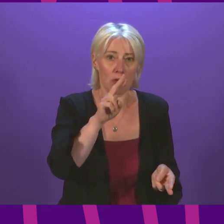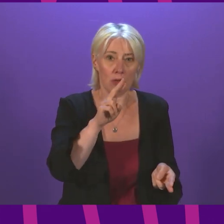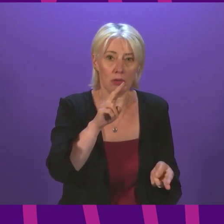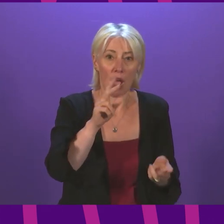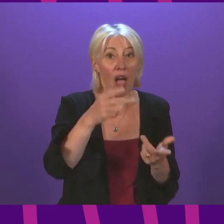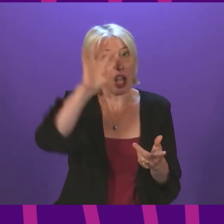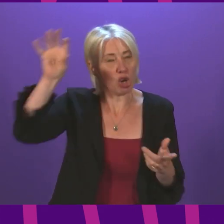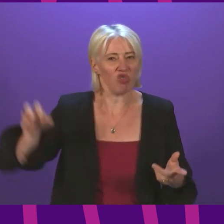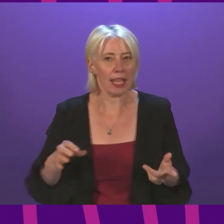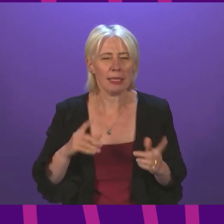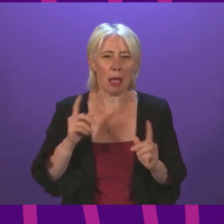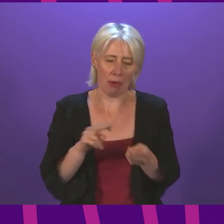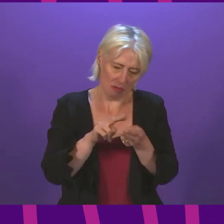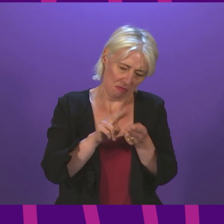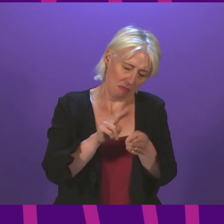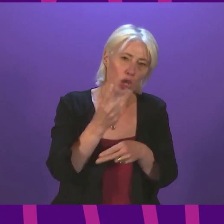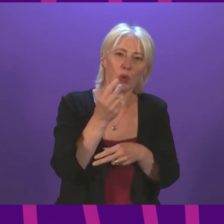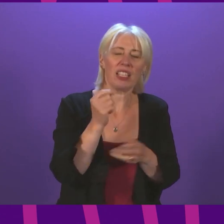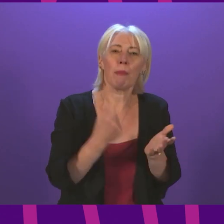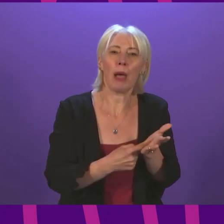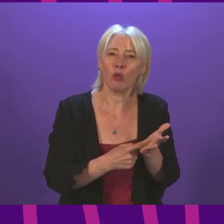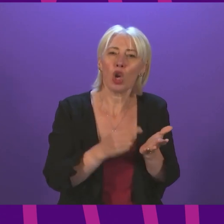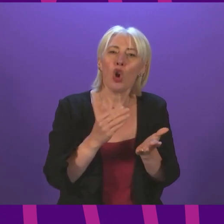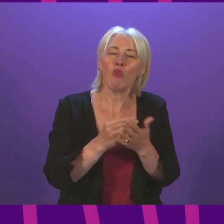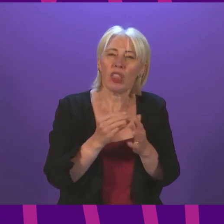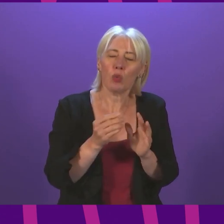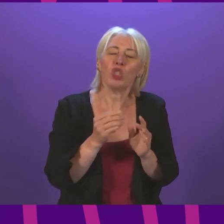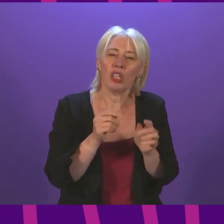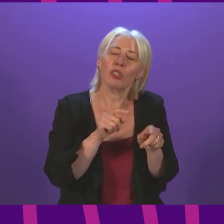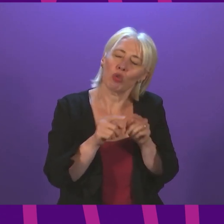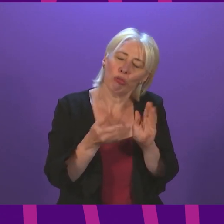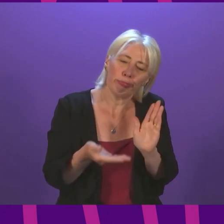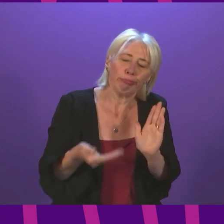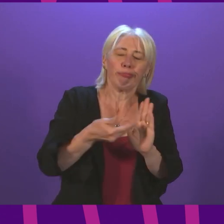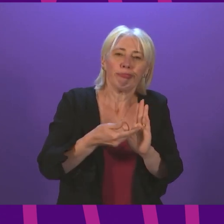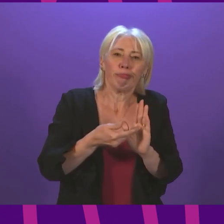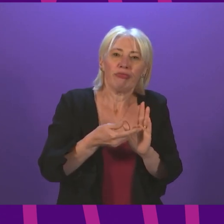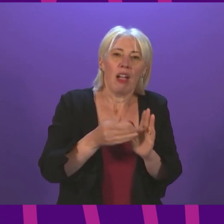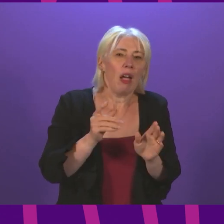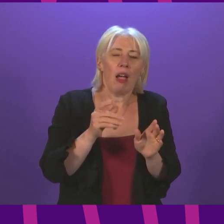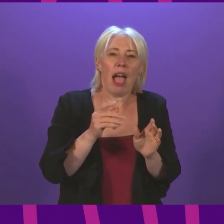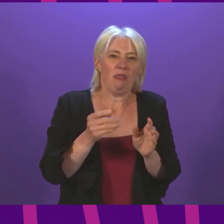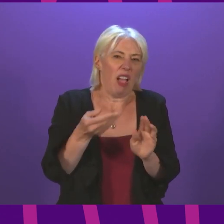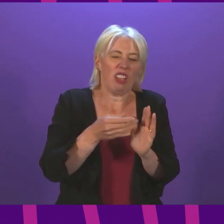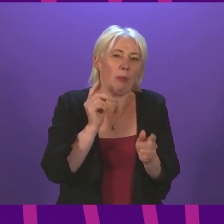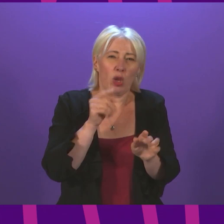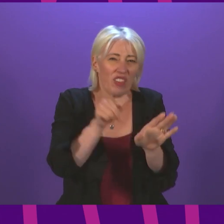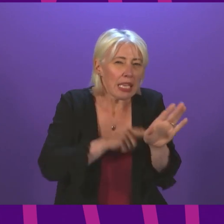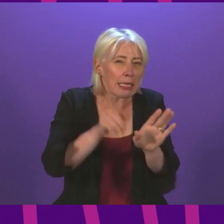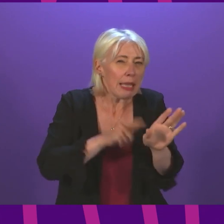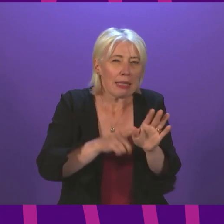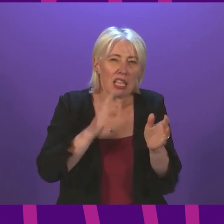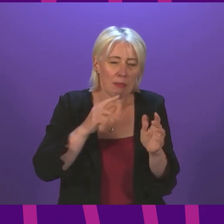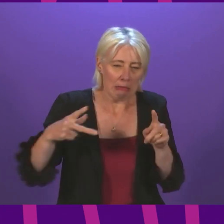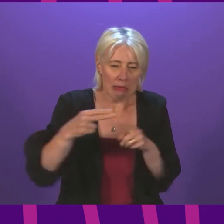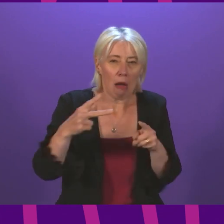The uplift was simply rectifying a small portion of years of stripping away benefits in order to appear to be